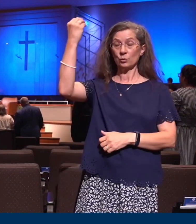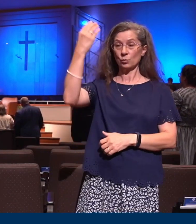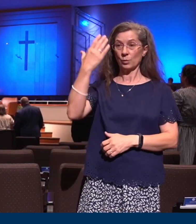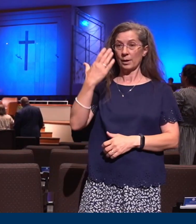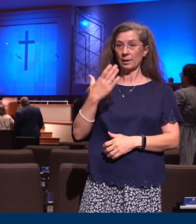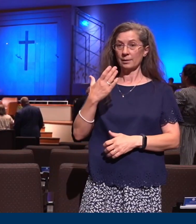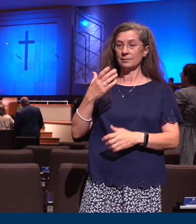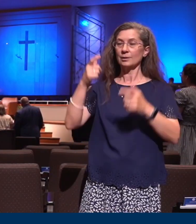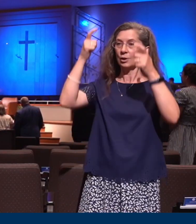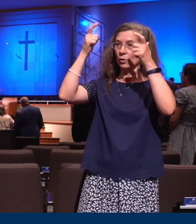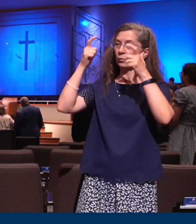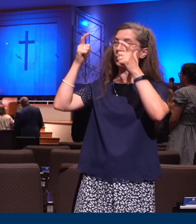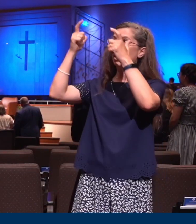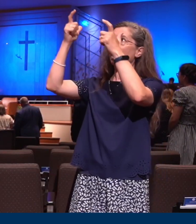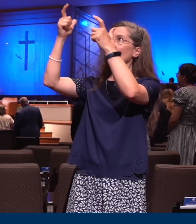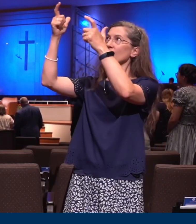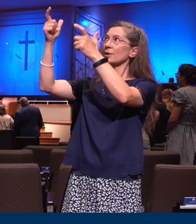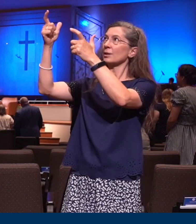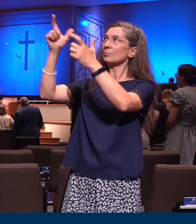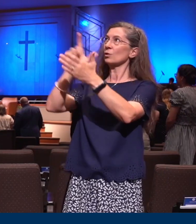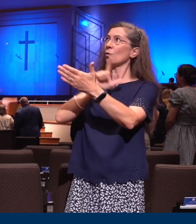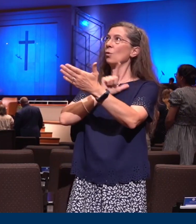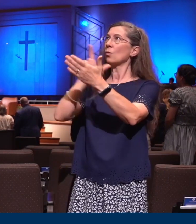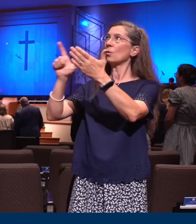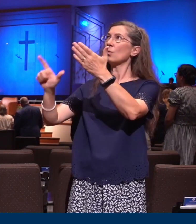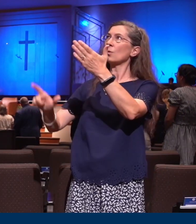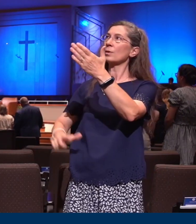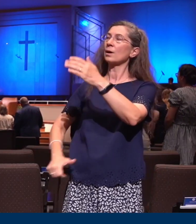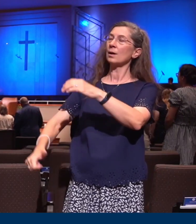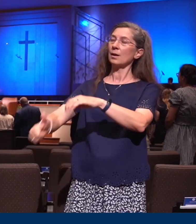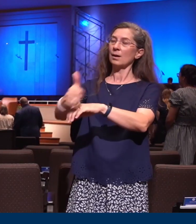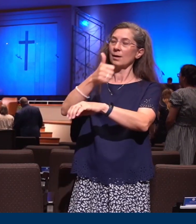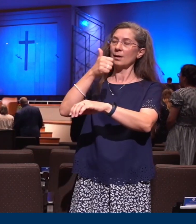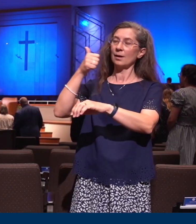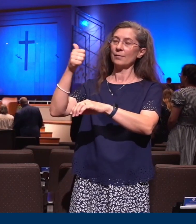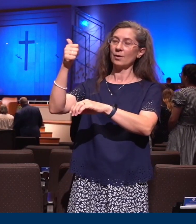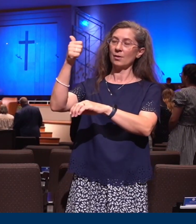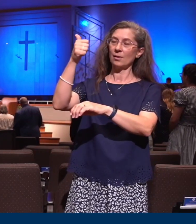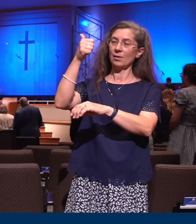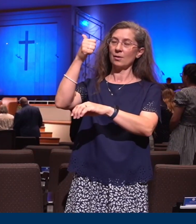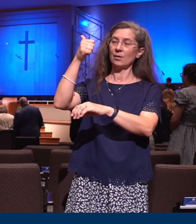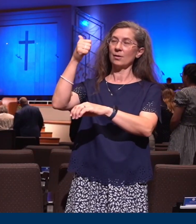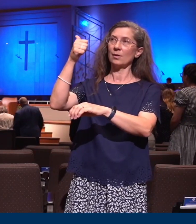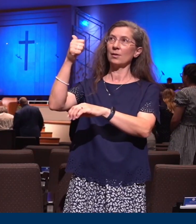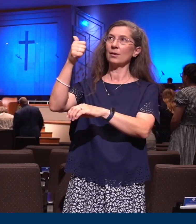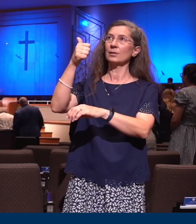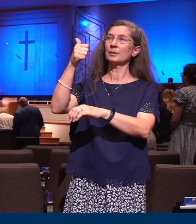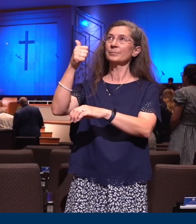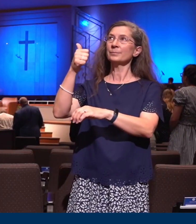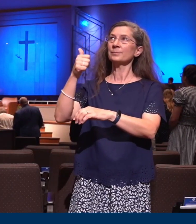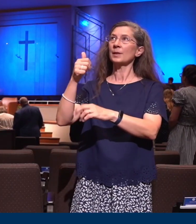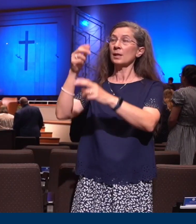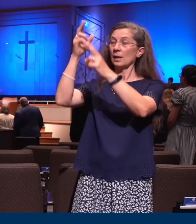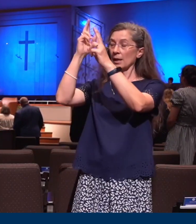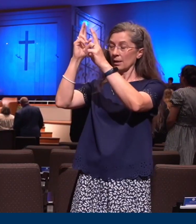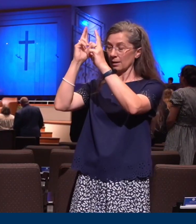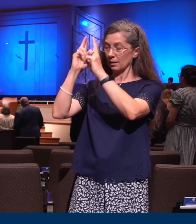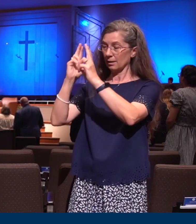crown him Lord of all. Him who